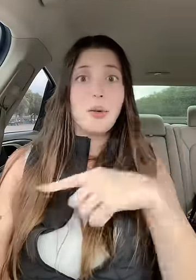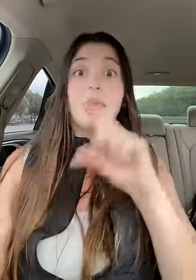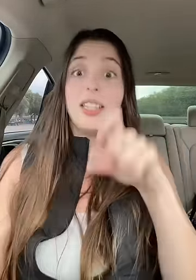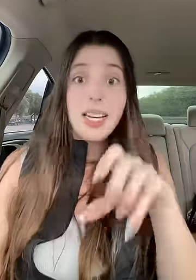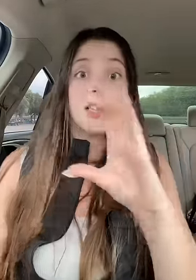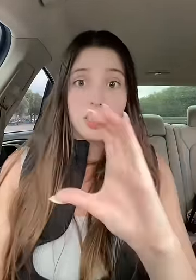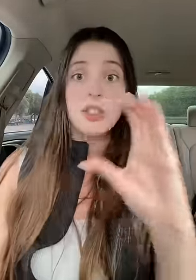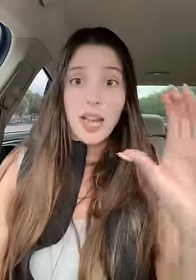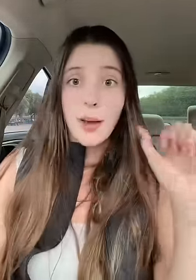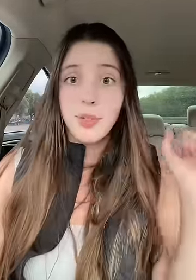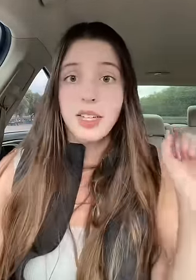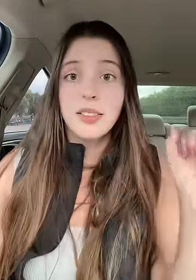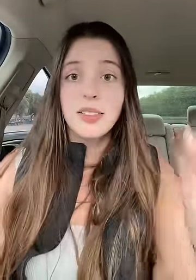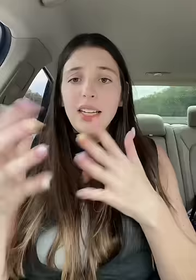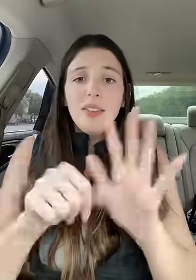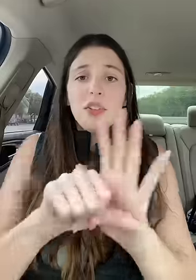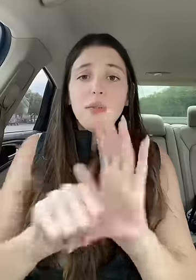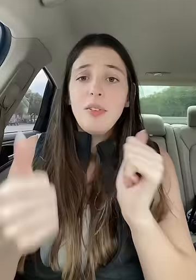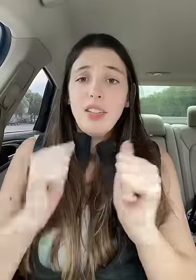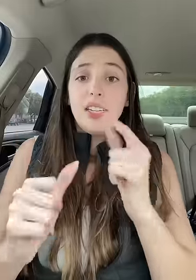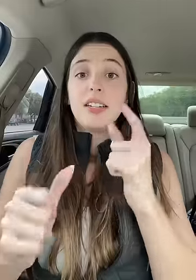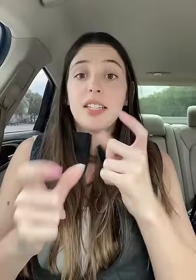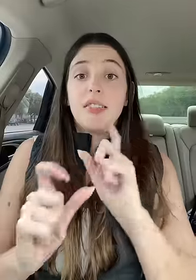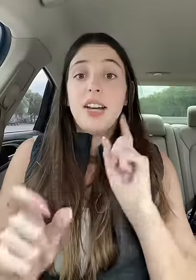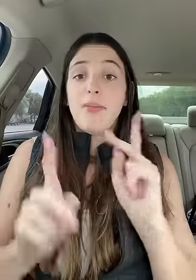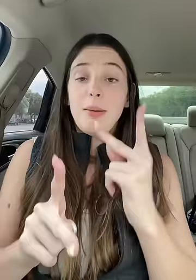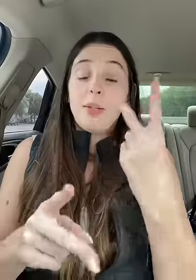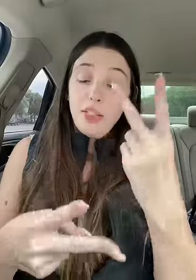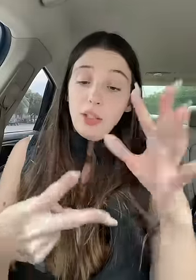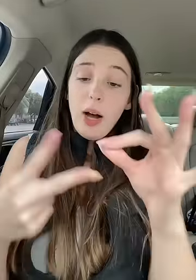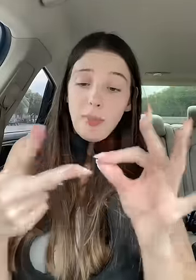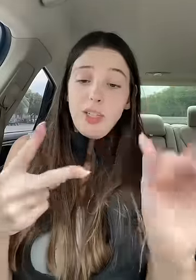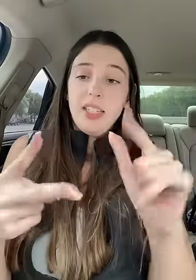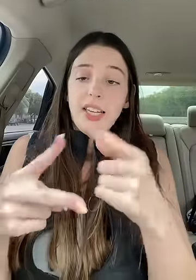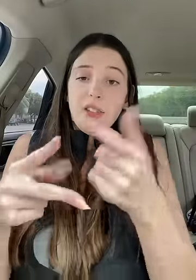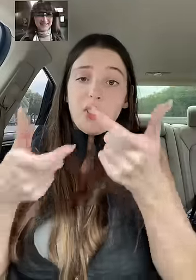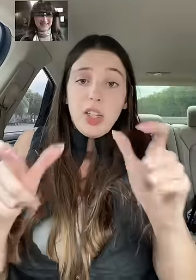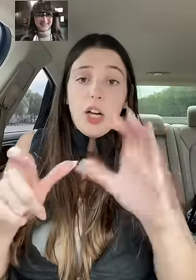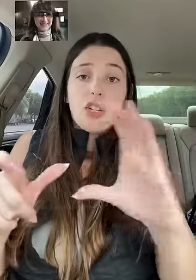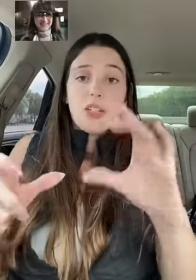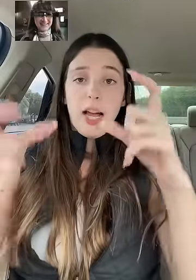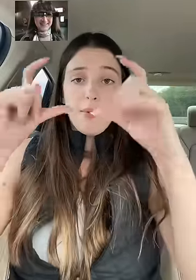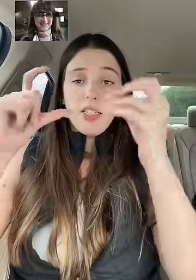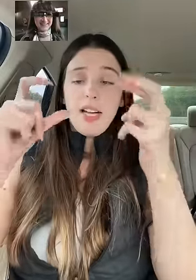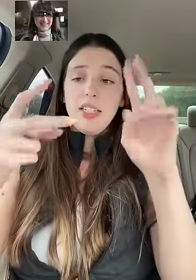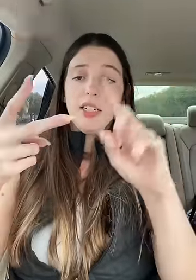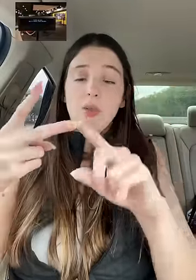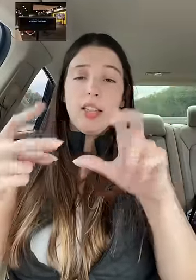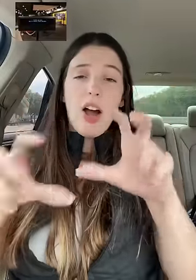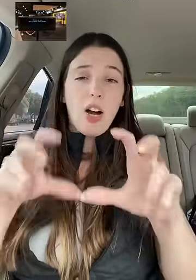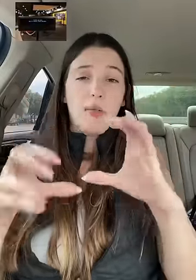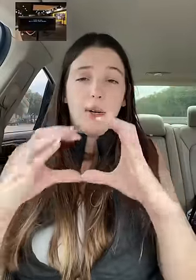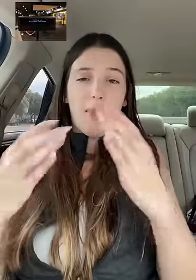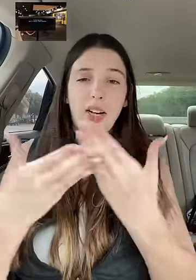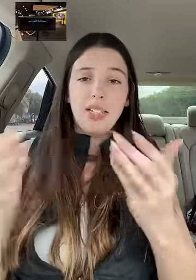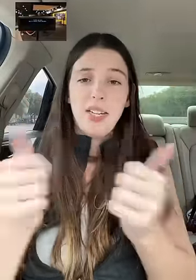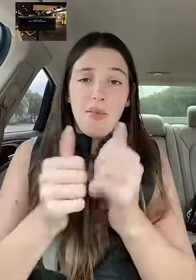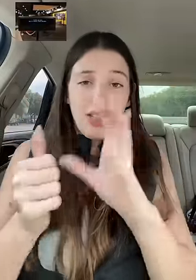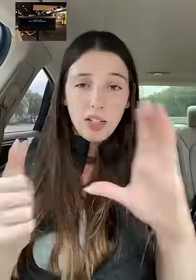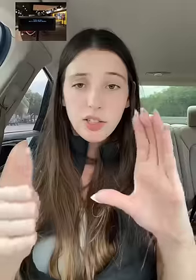We need the closed captions. Even though the movie theaters give deaf people two options like those large closed caption glasses or that awkward box thingy with the closed